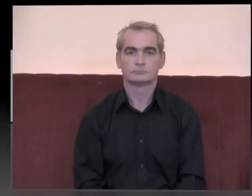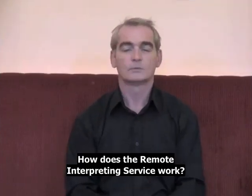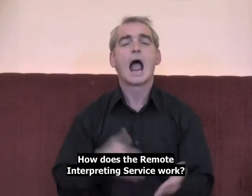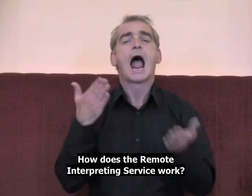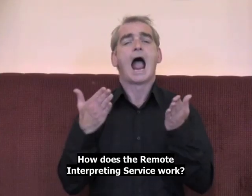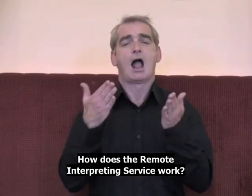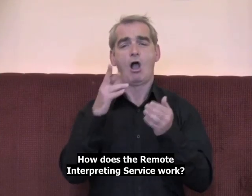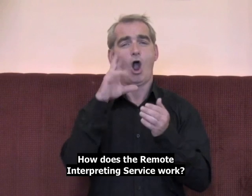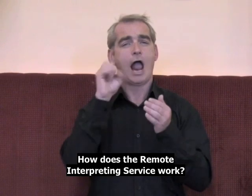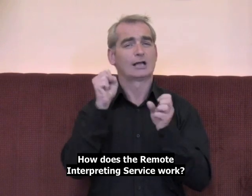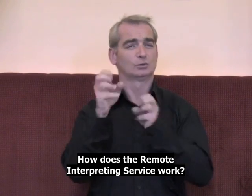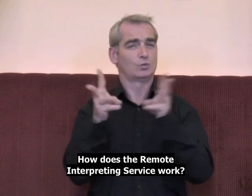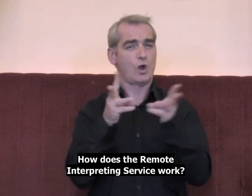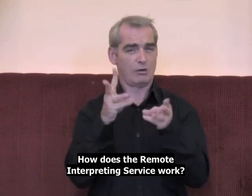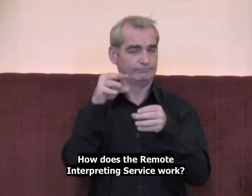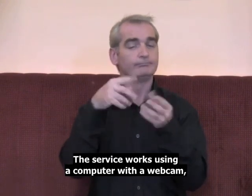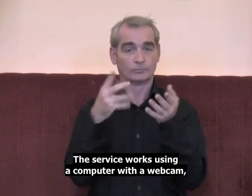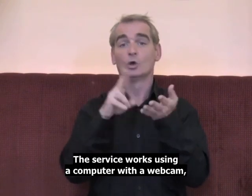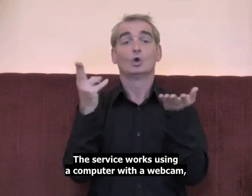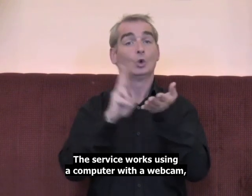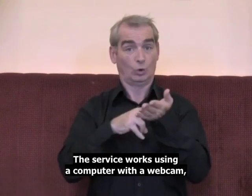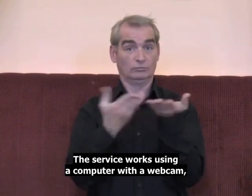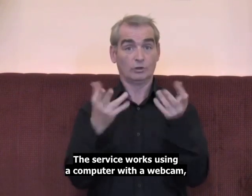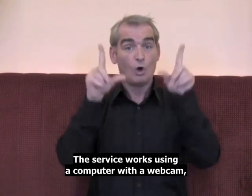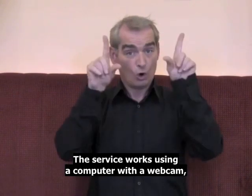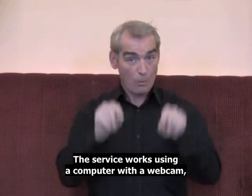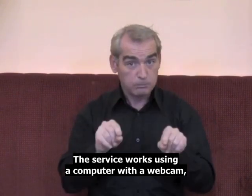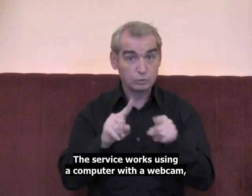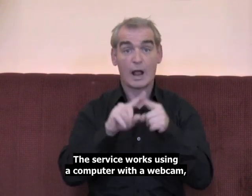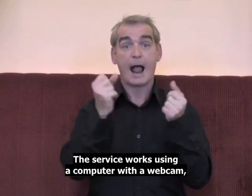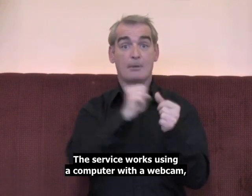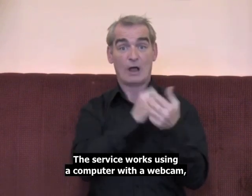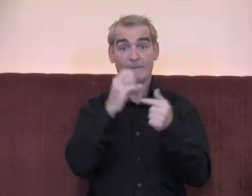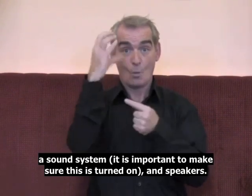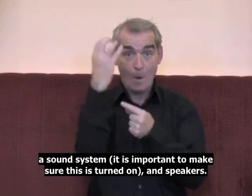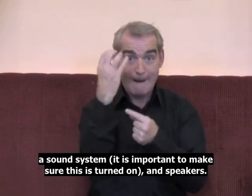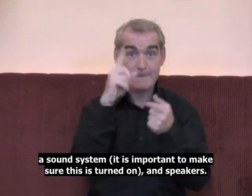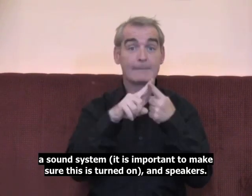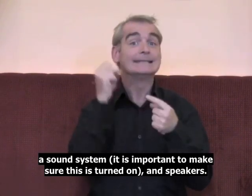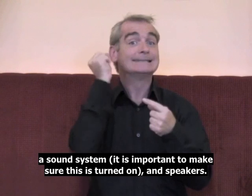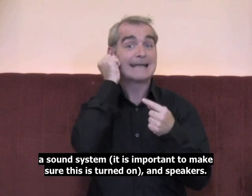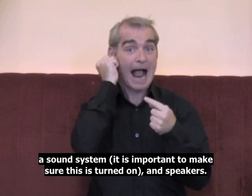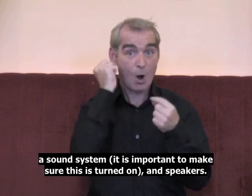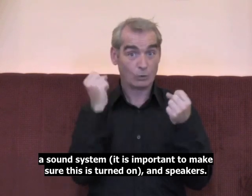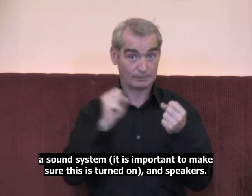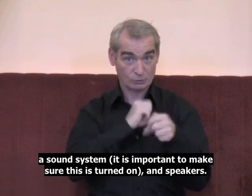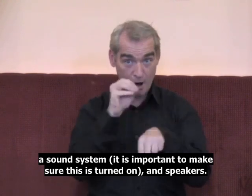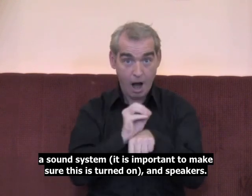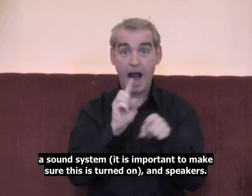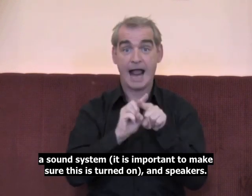How does the Remote Interpreting Service work? The service works using a computer with a webcam, a sound system, it's important to make sure this is turned